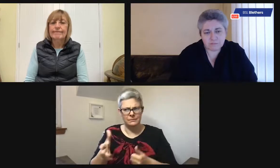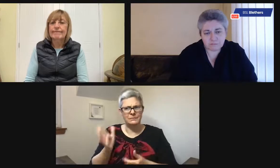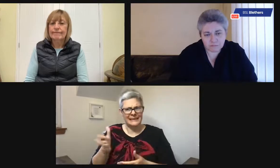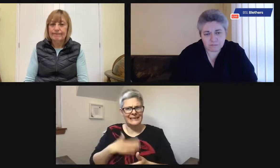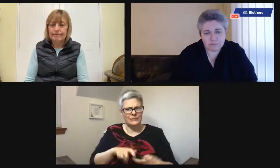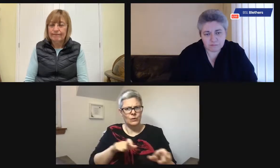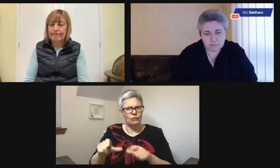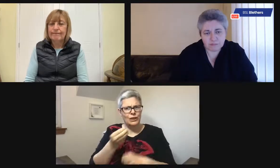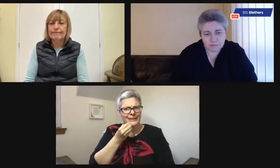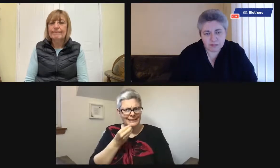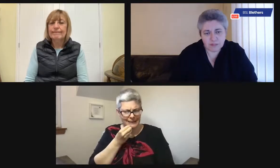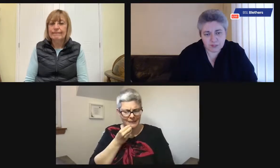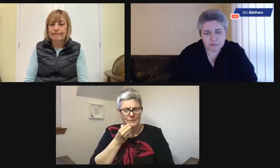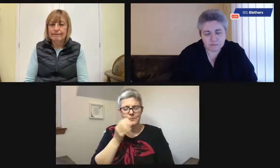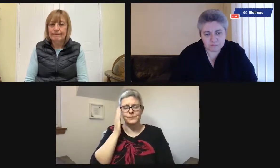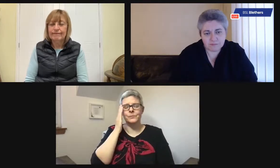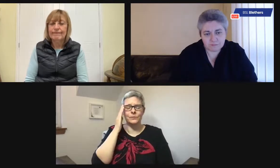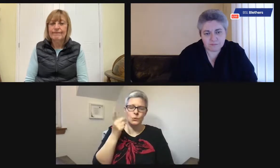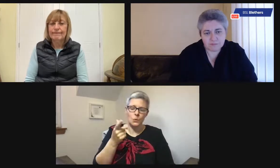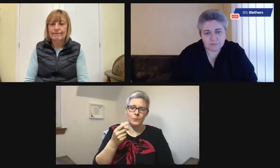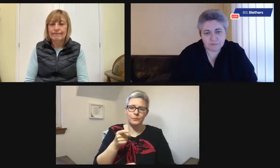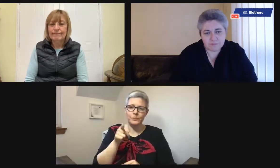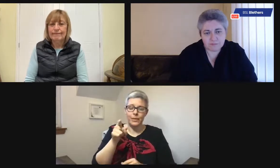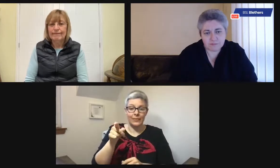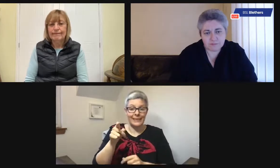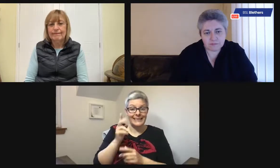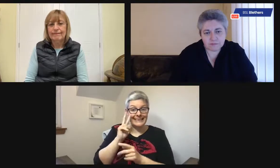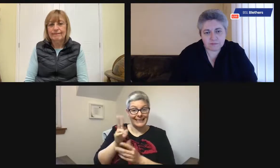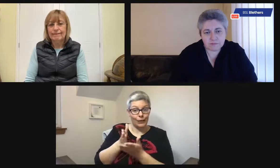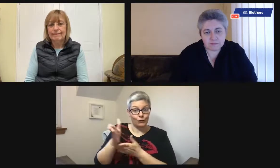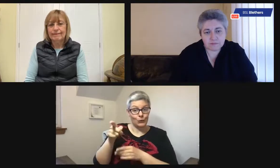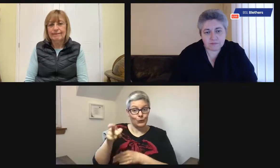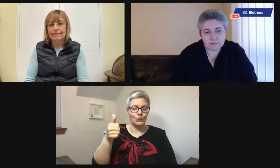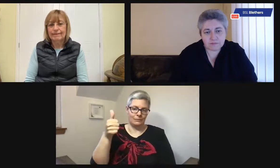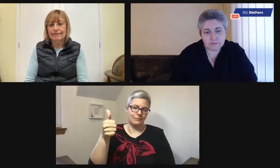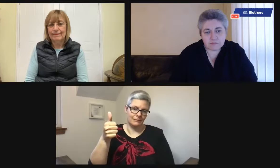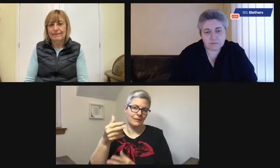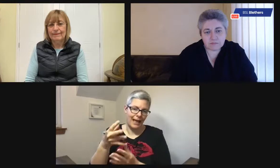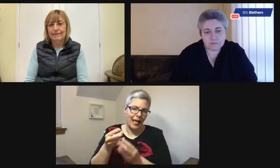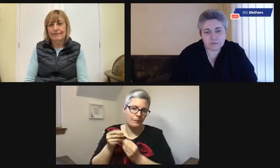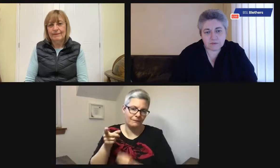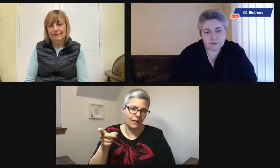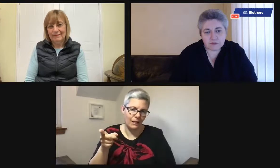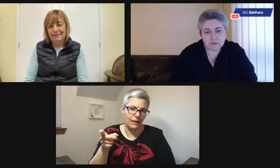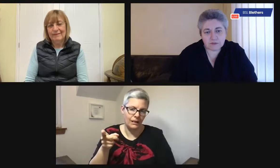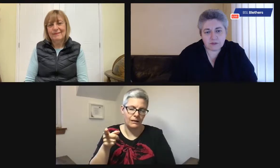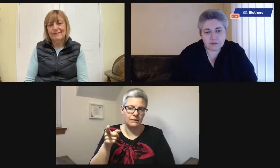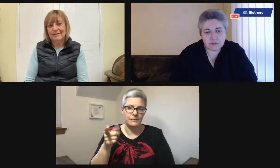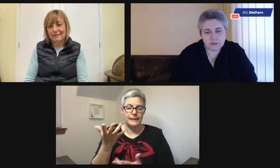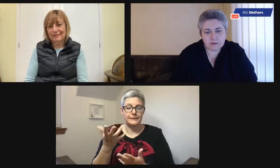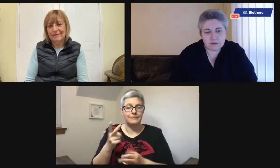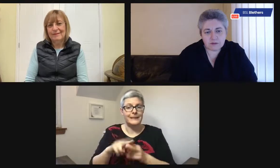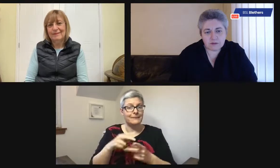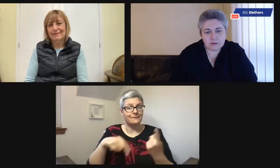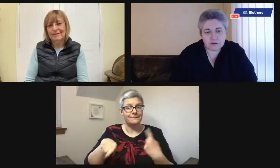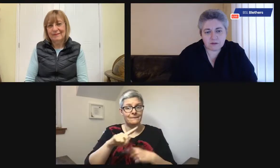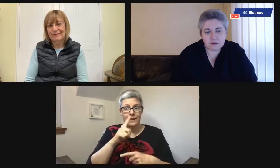And losing weight and not eating well isn't a good idea. So these see-through cupboards are really